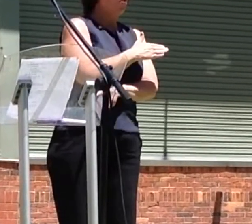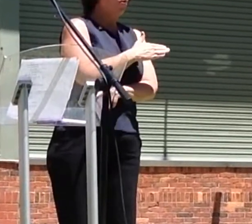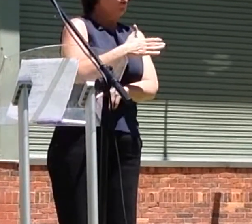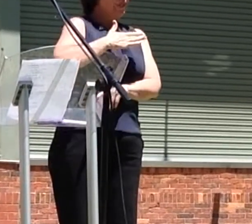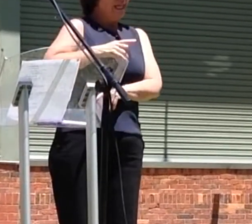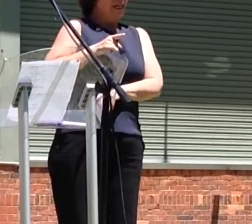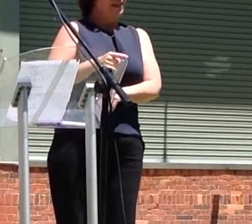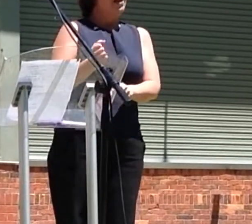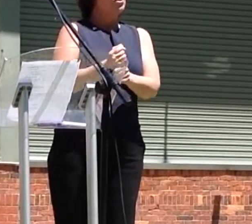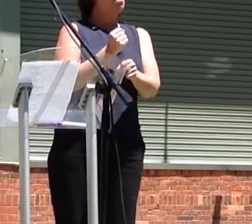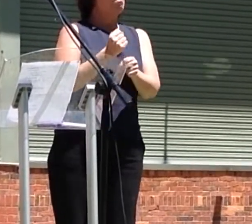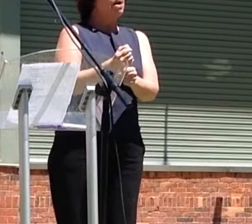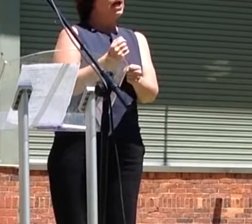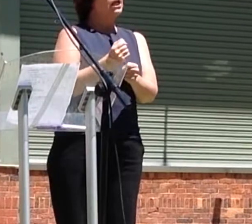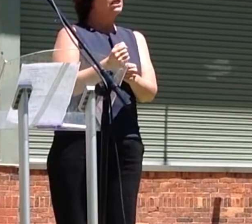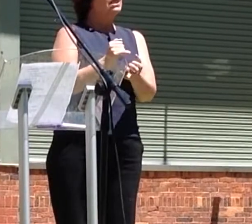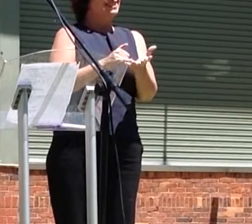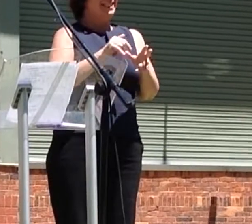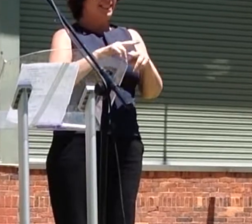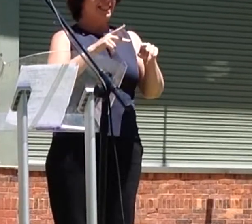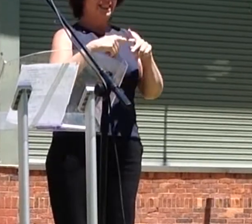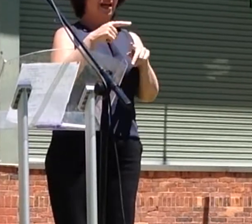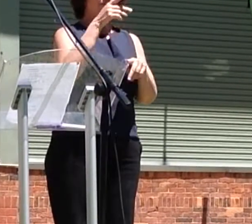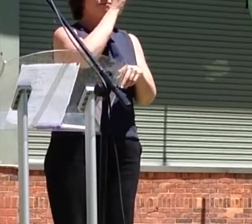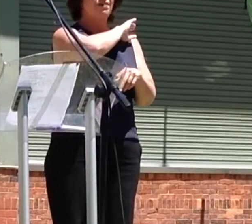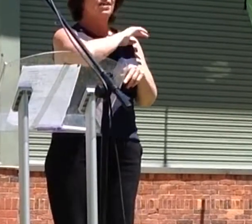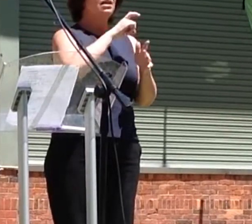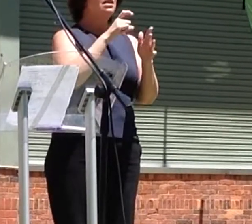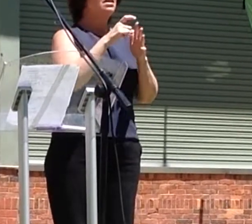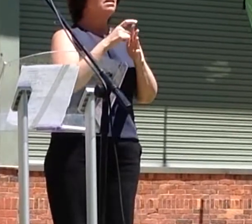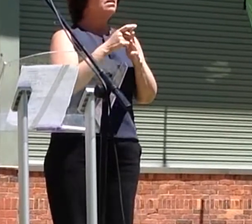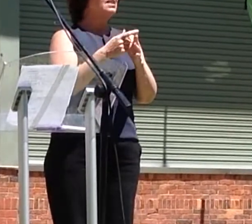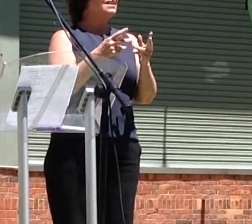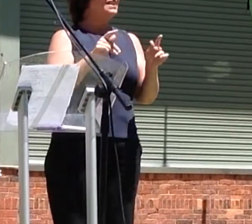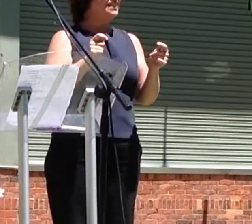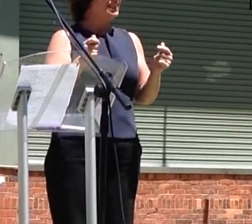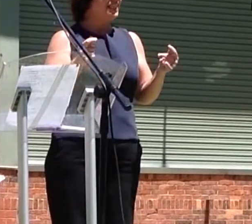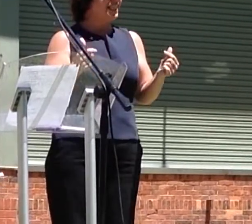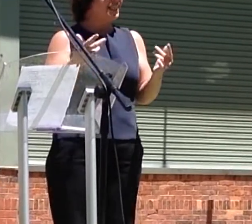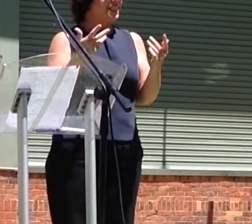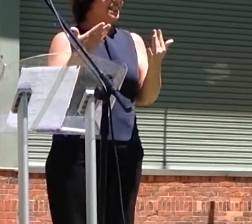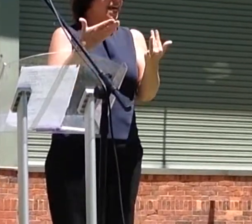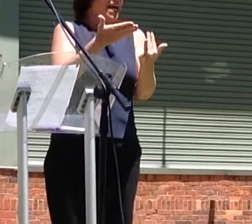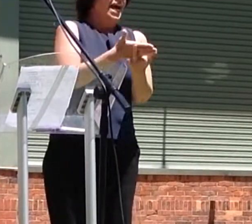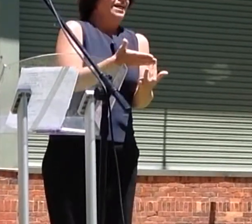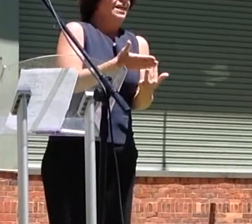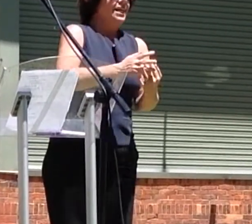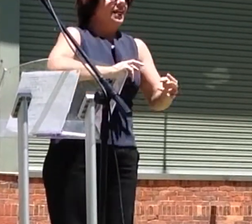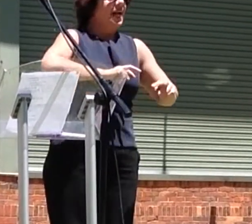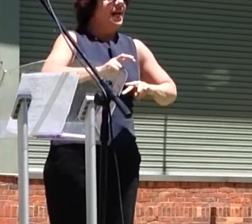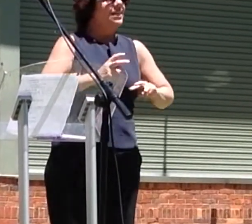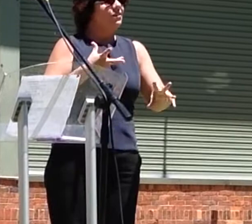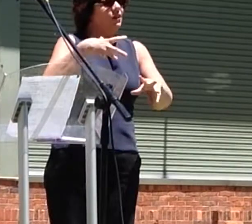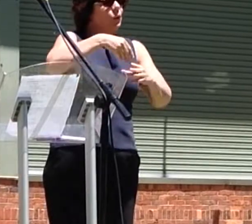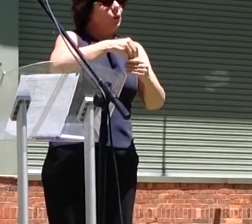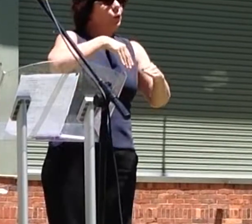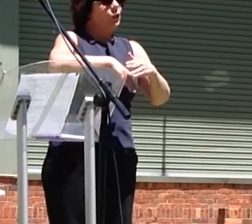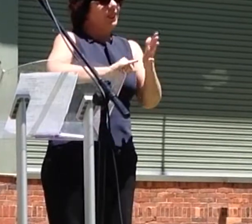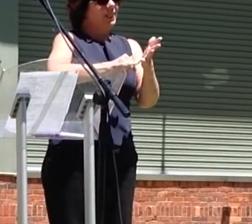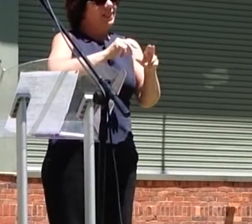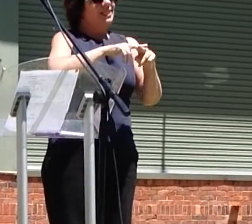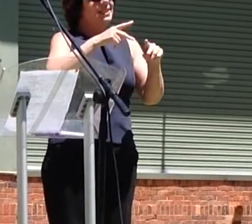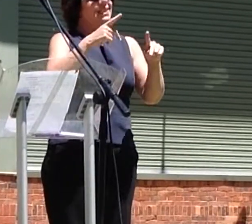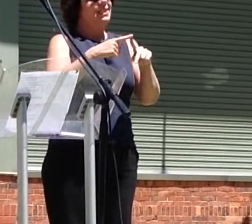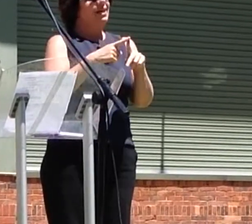democracy, active citizenship and reduce inequalities in society. Some of the sub-themes of the day